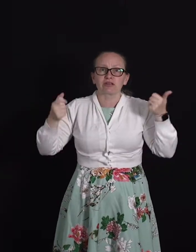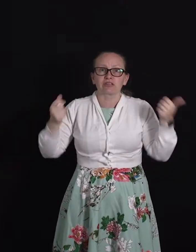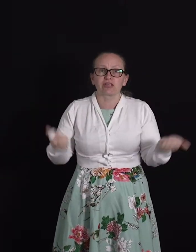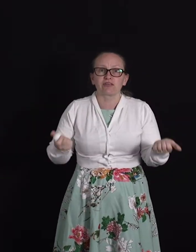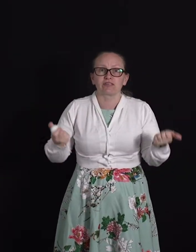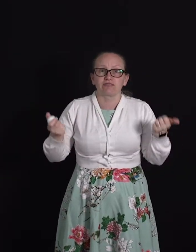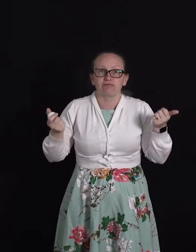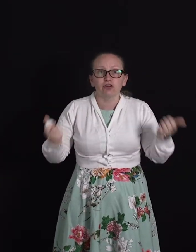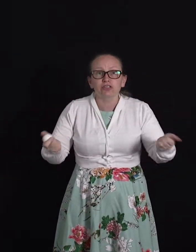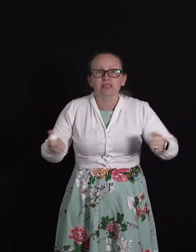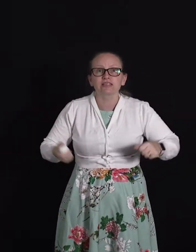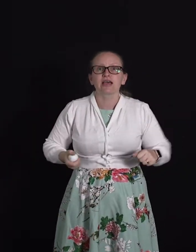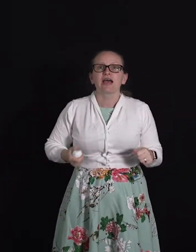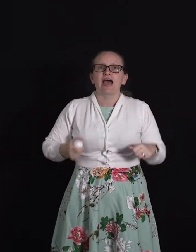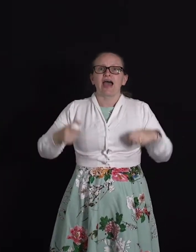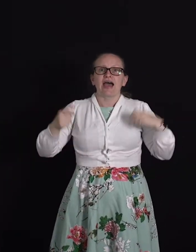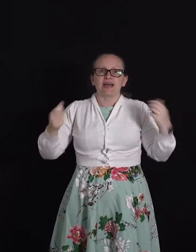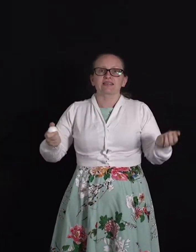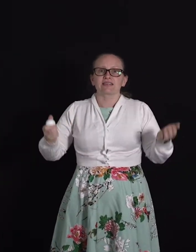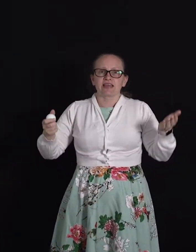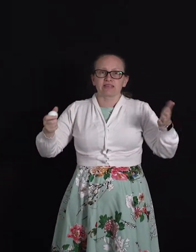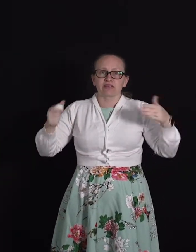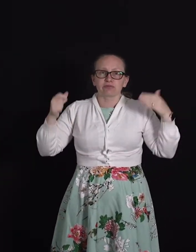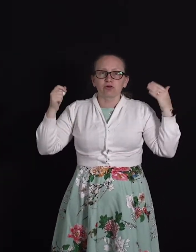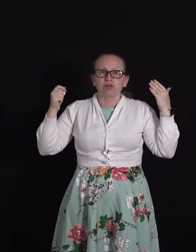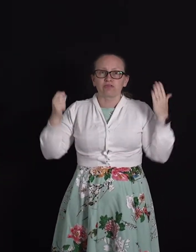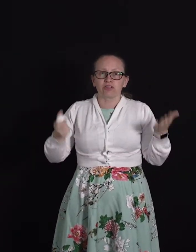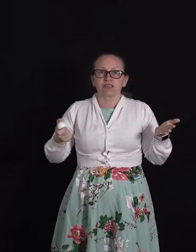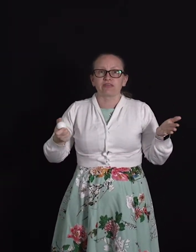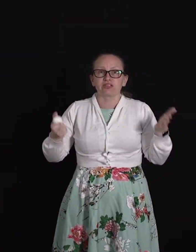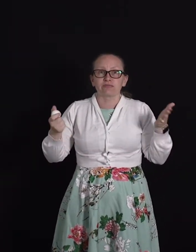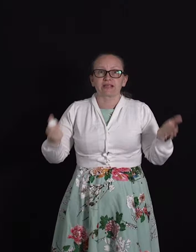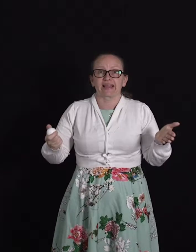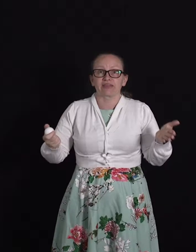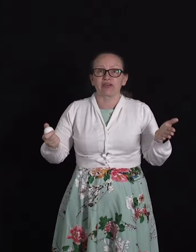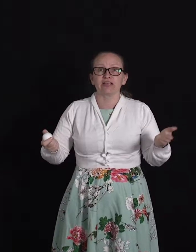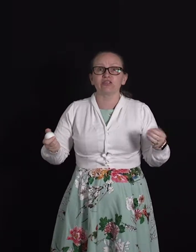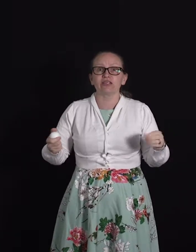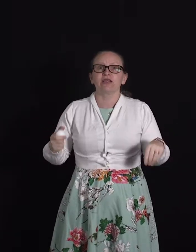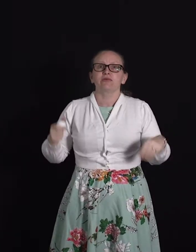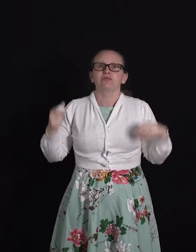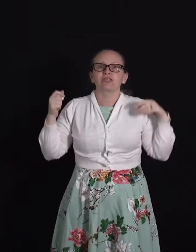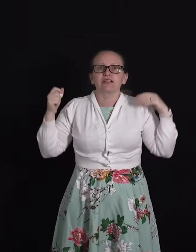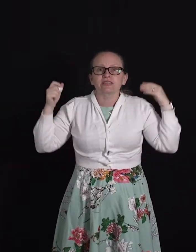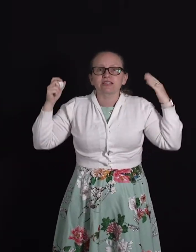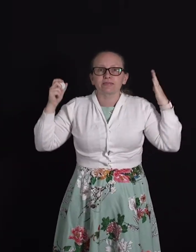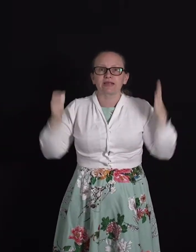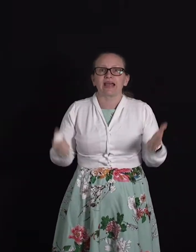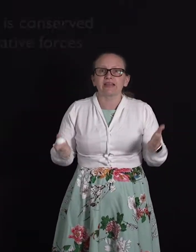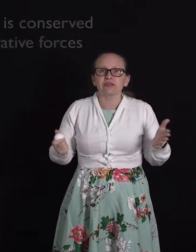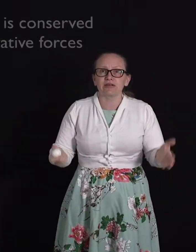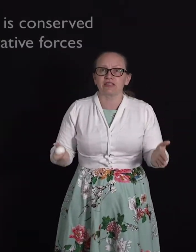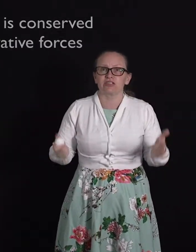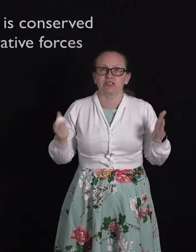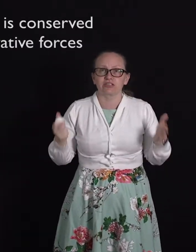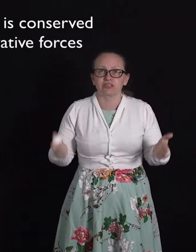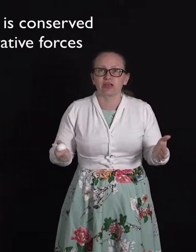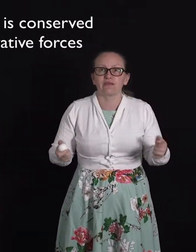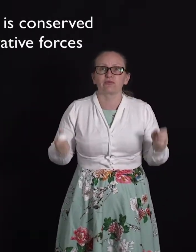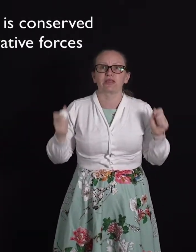conservative forces as there's a rule of conservation of mechanical energy which tells us that mechanical energy is conserved when